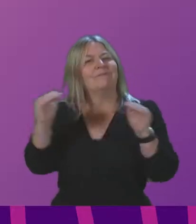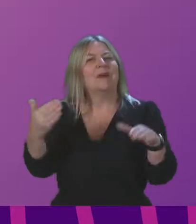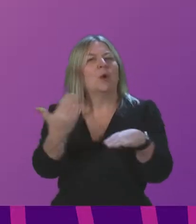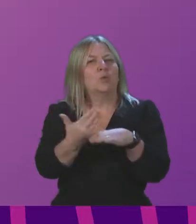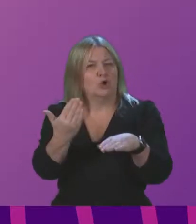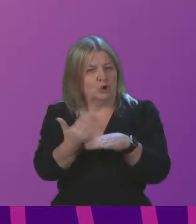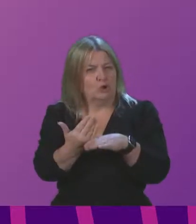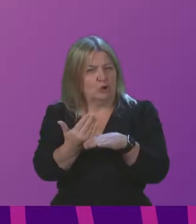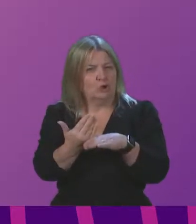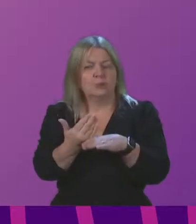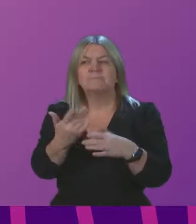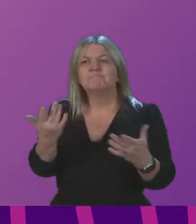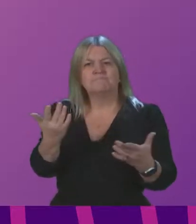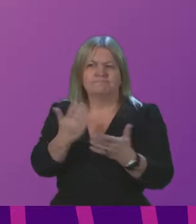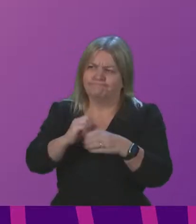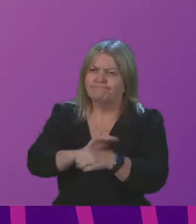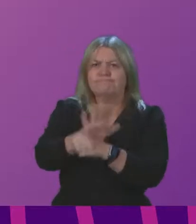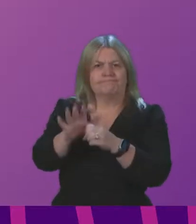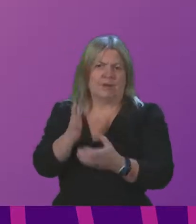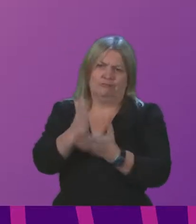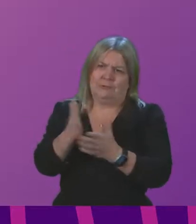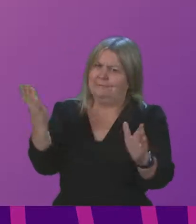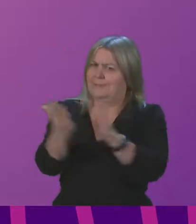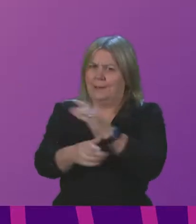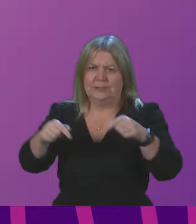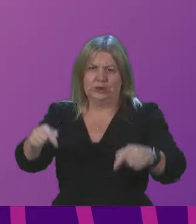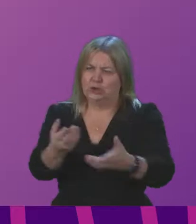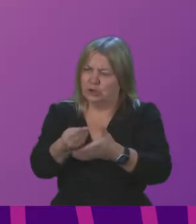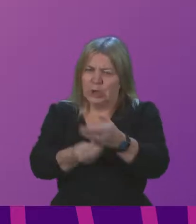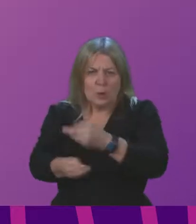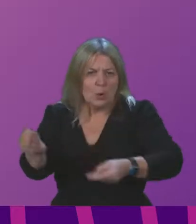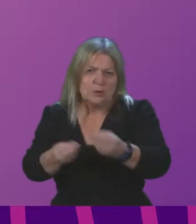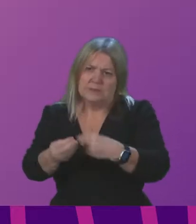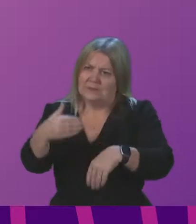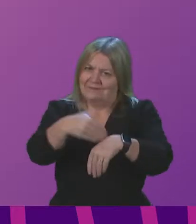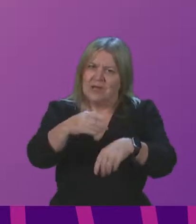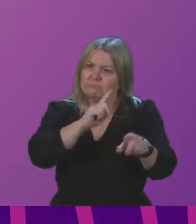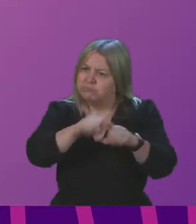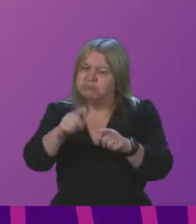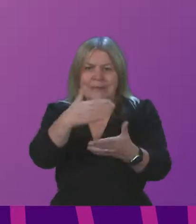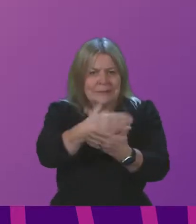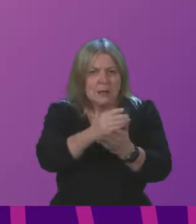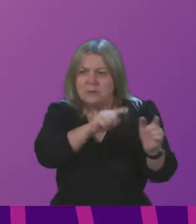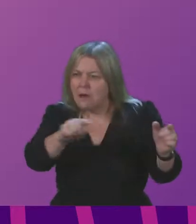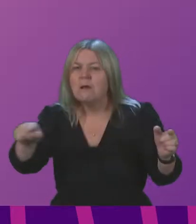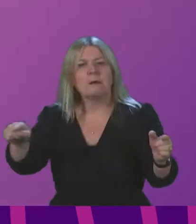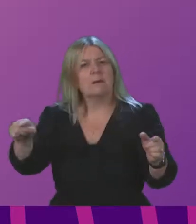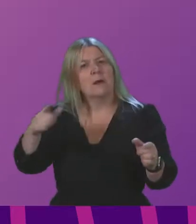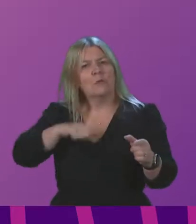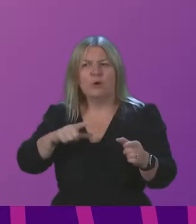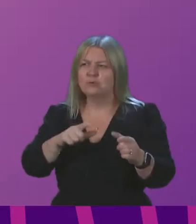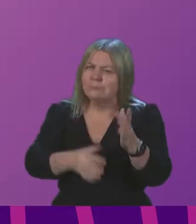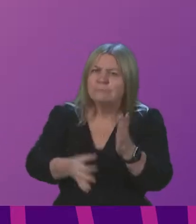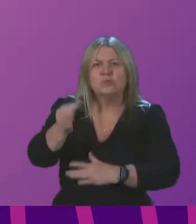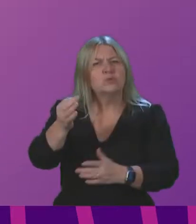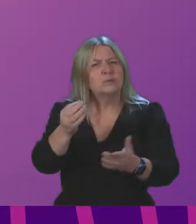disrupted our economy, creating further insecurity for many sectors. There is now a choice between trying to rebuild an economy which